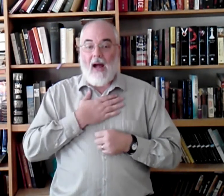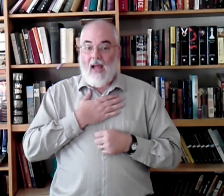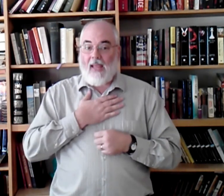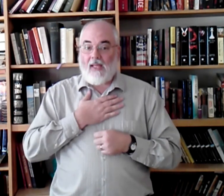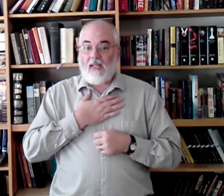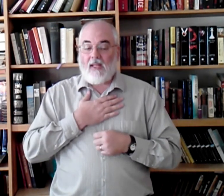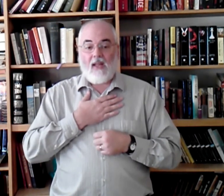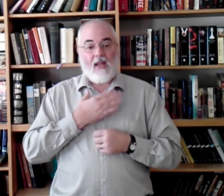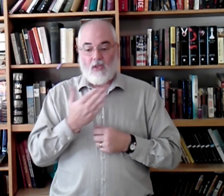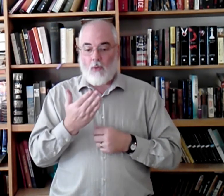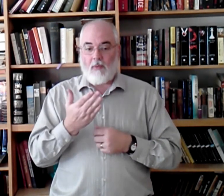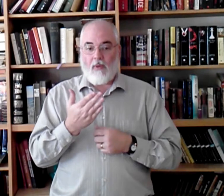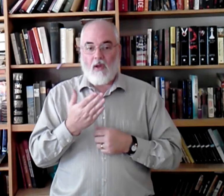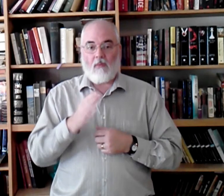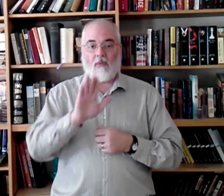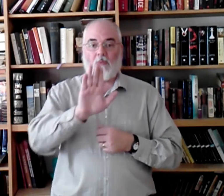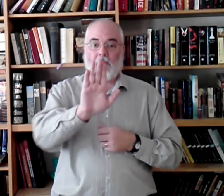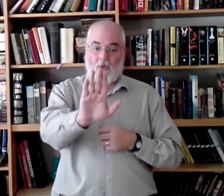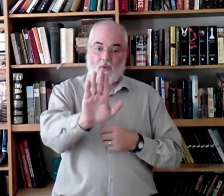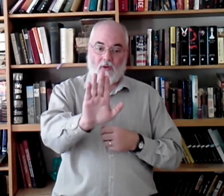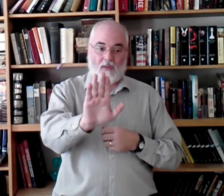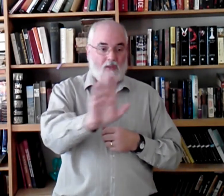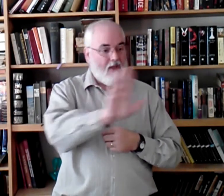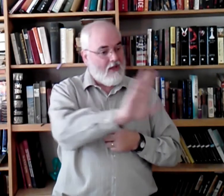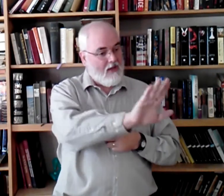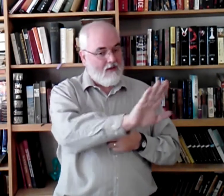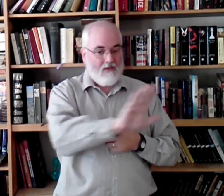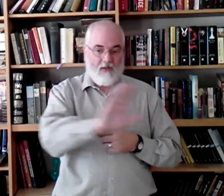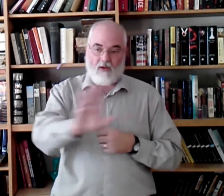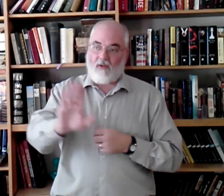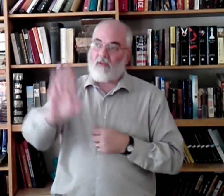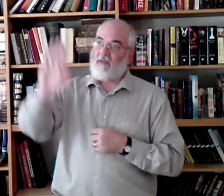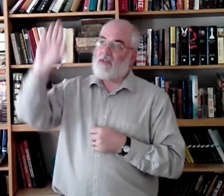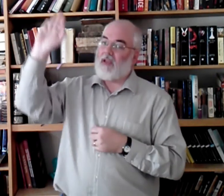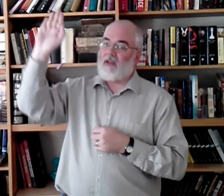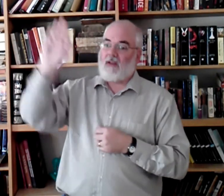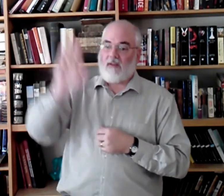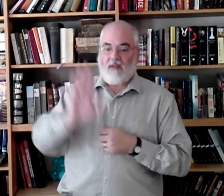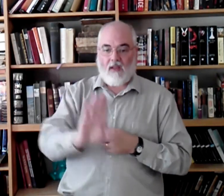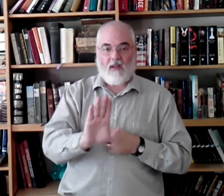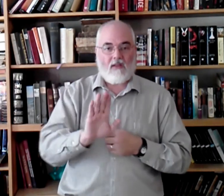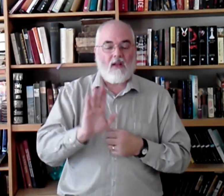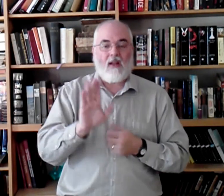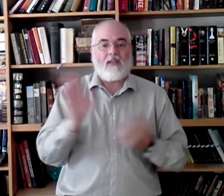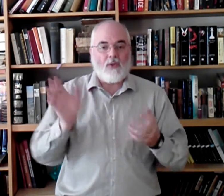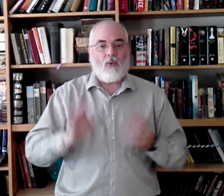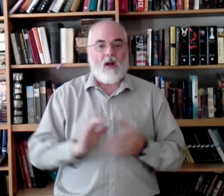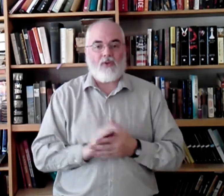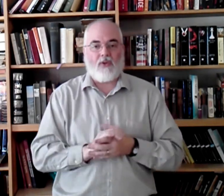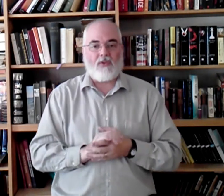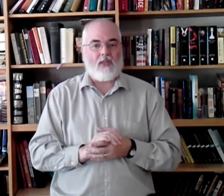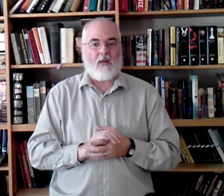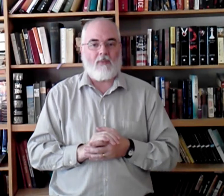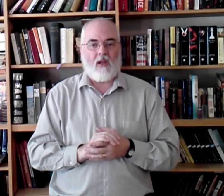My is an open palm. Viewers, his, hers, his, its. It's directional, just like other